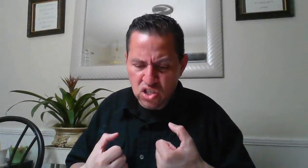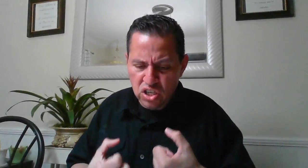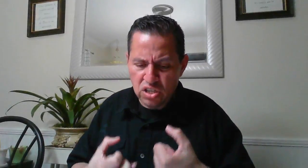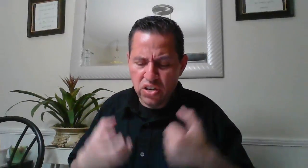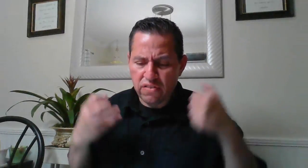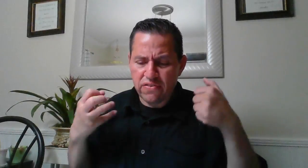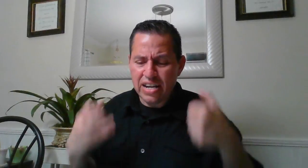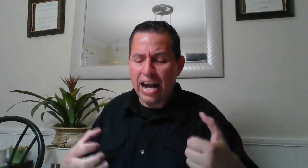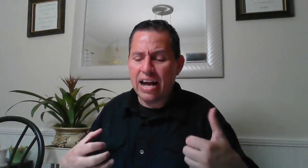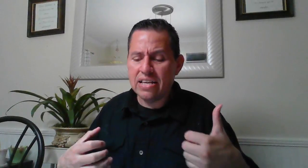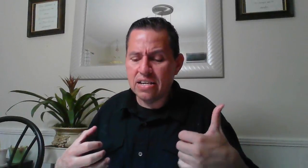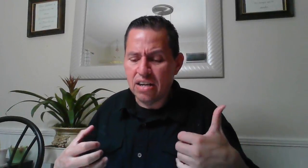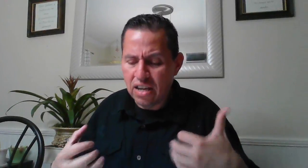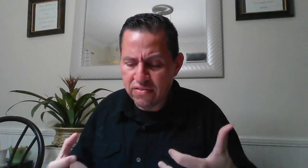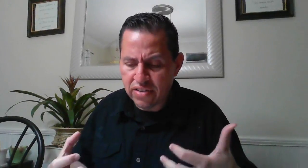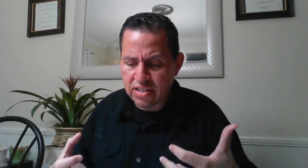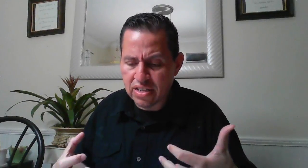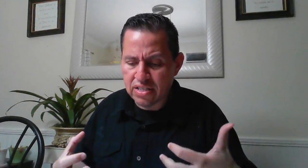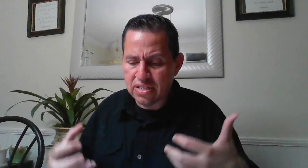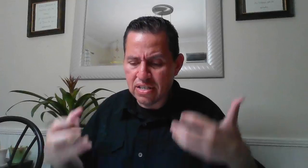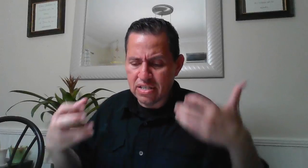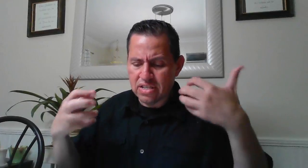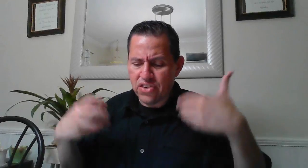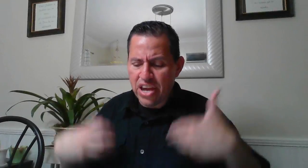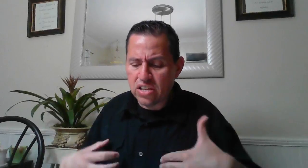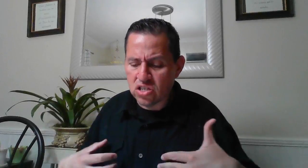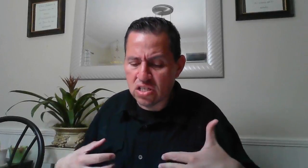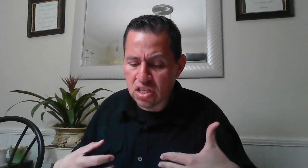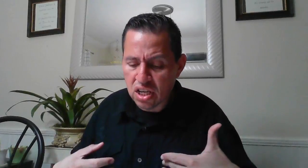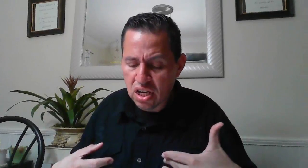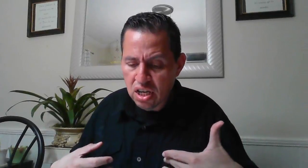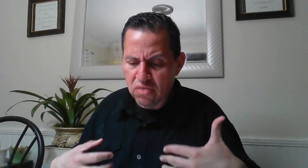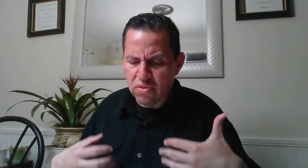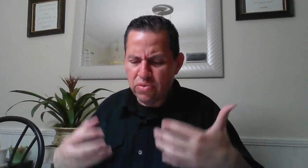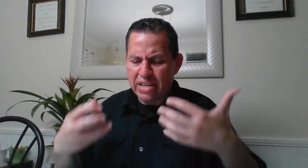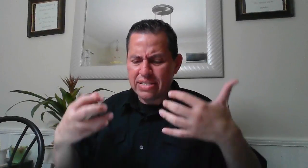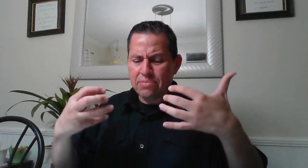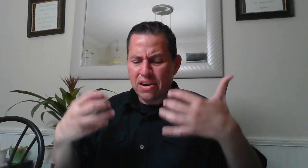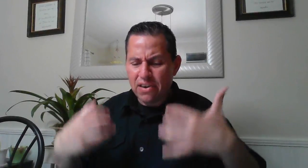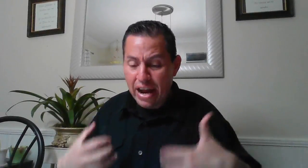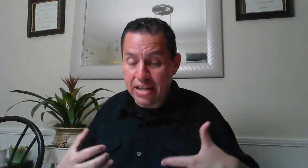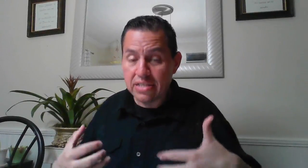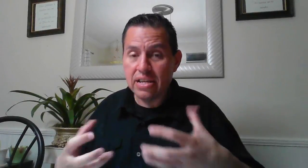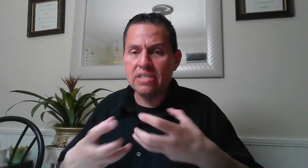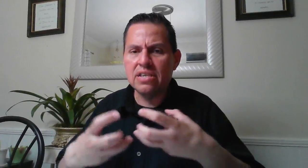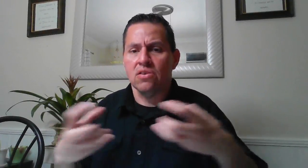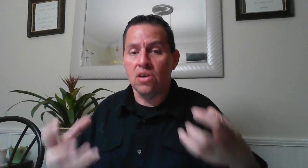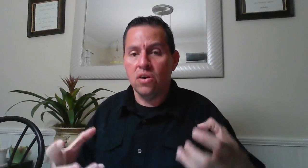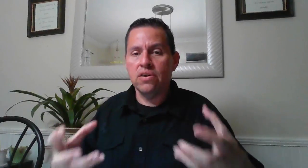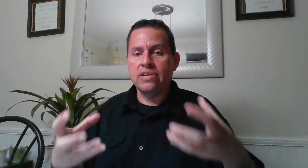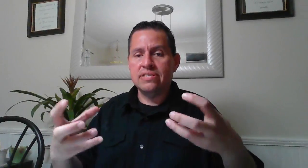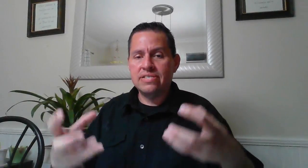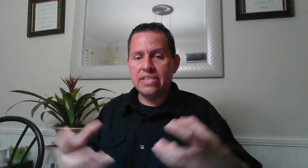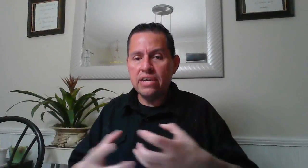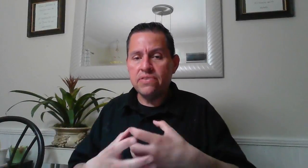children of god all of us as his creation when we accept christ as our lord and savior